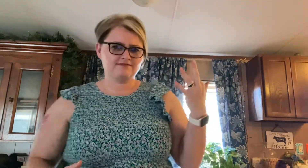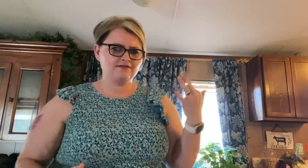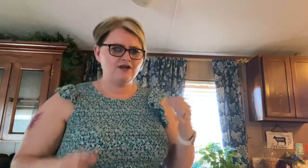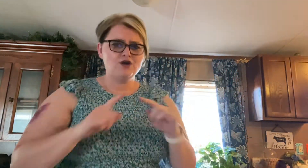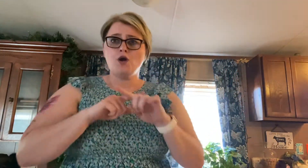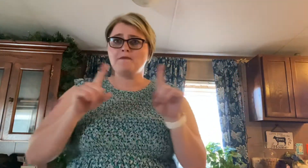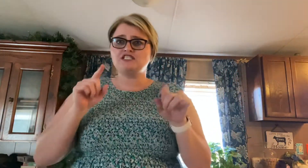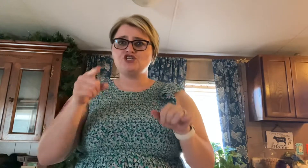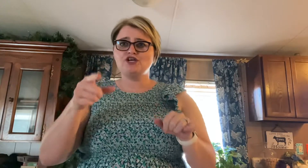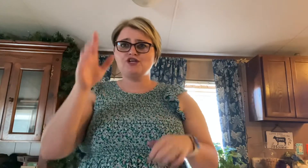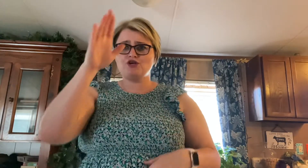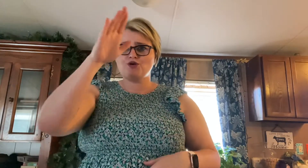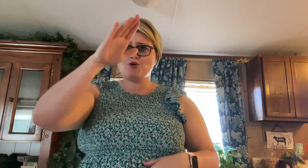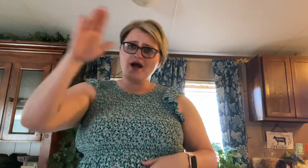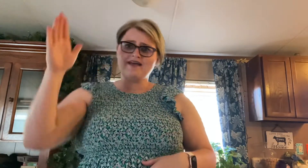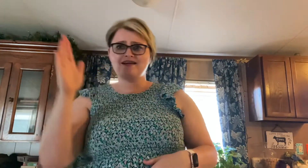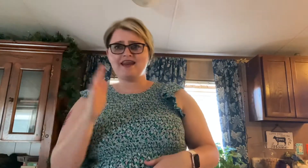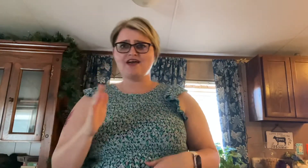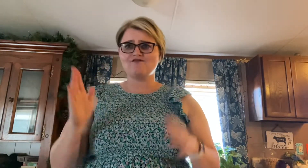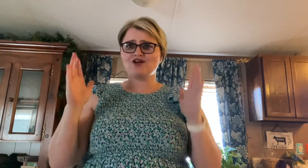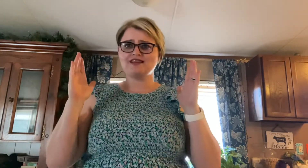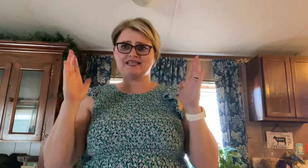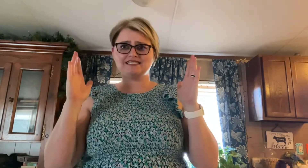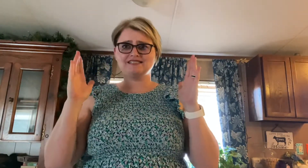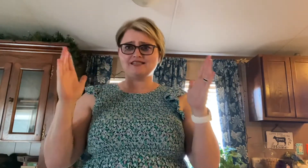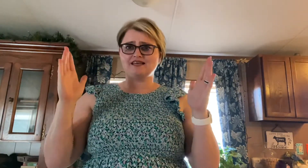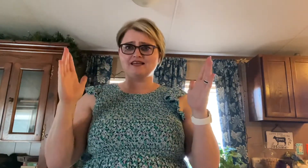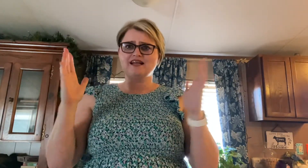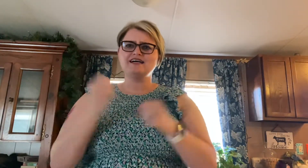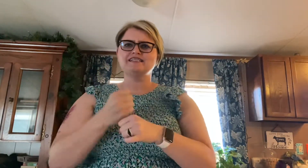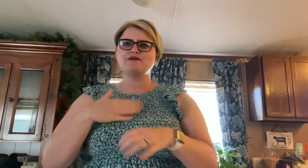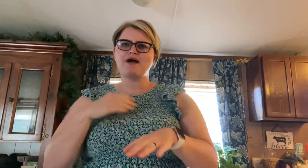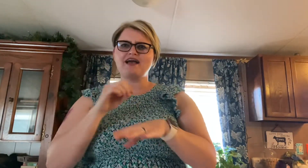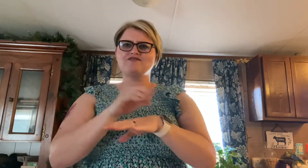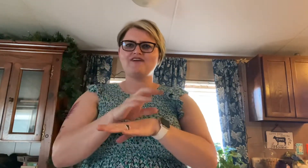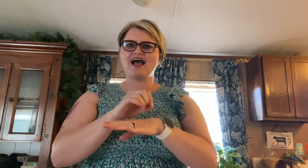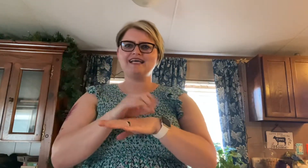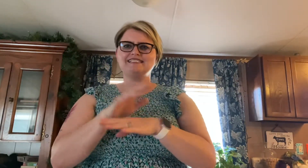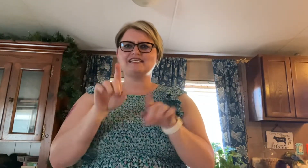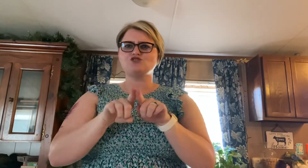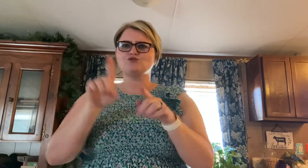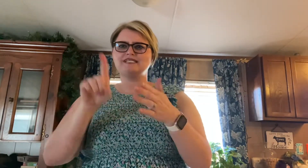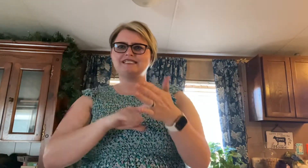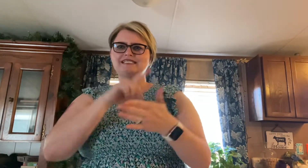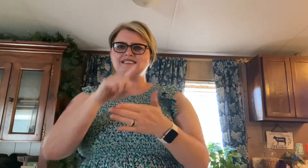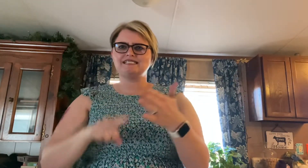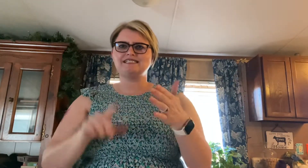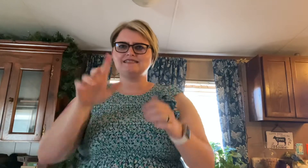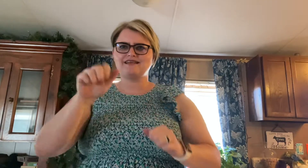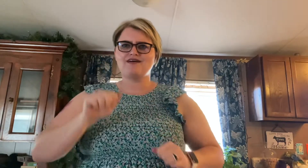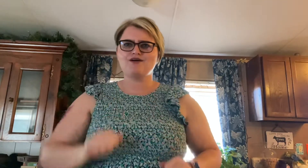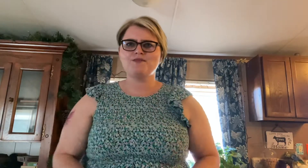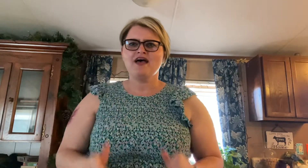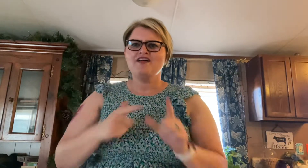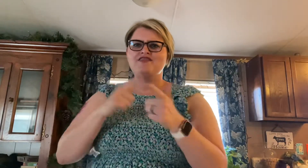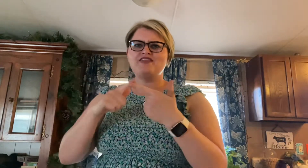But you never listen Take my advice as criticism Then